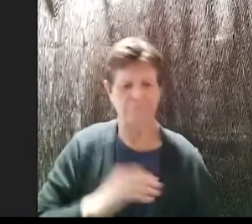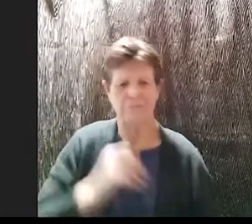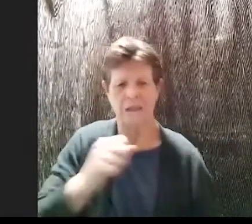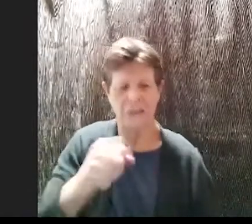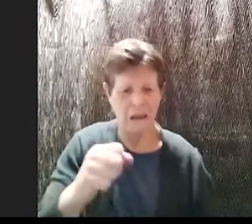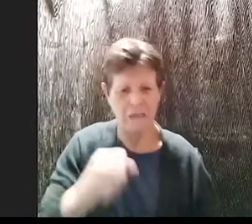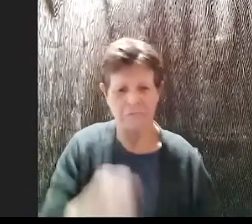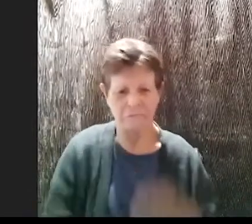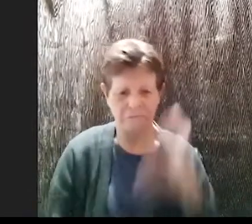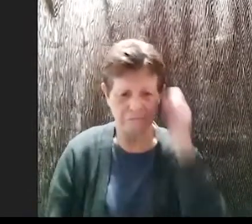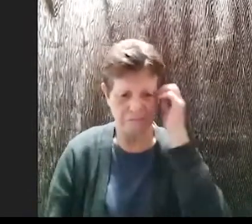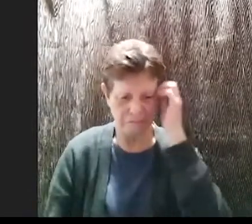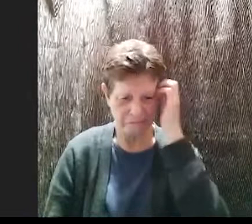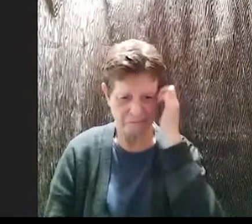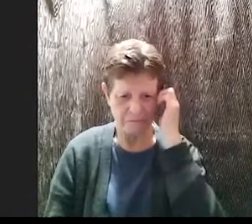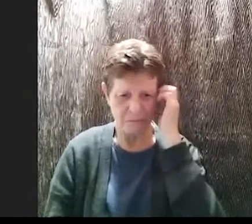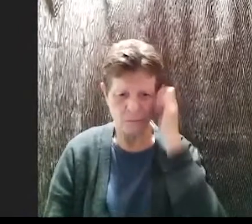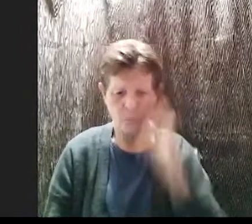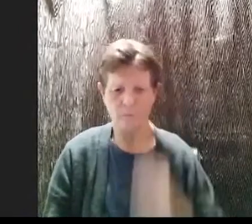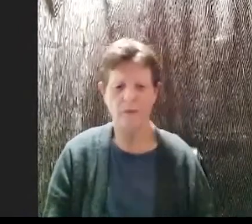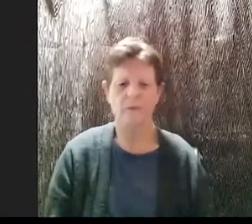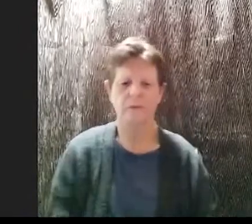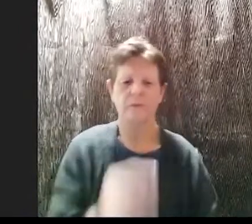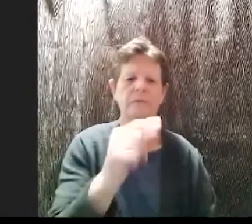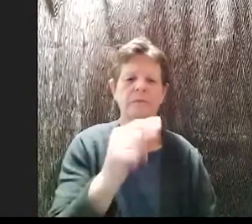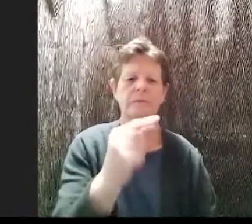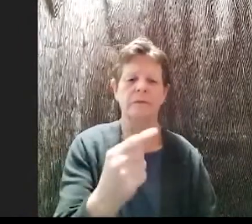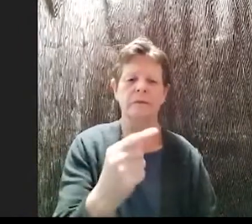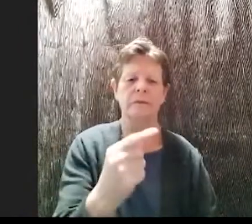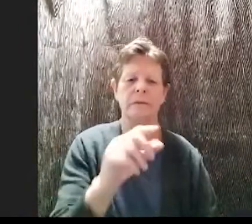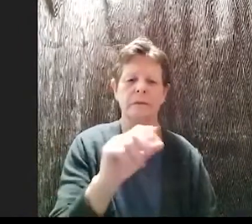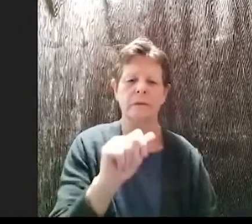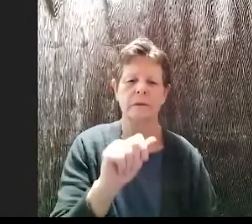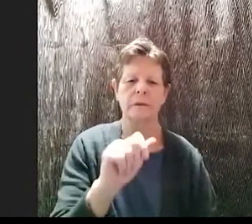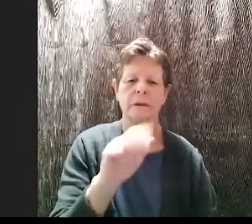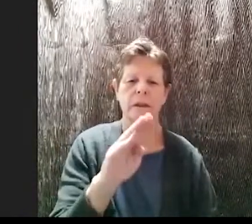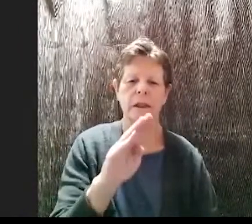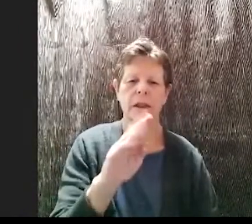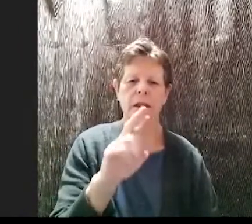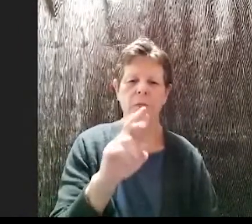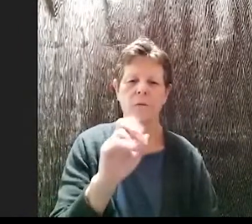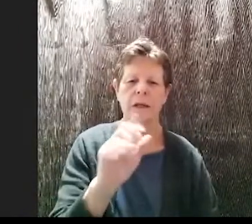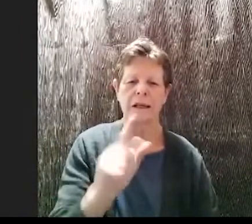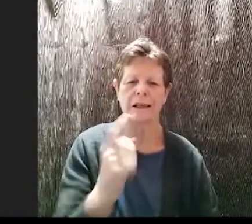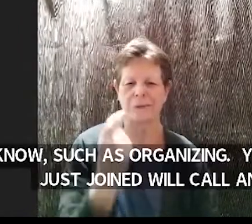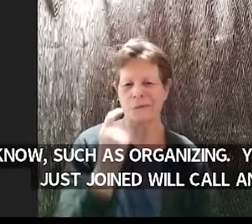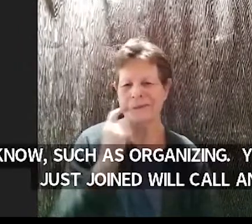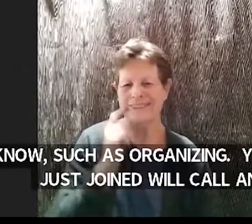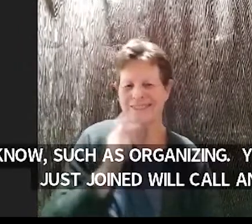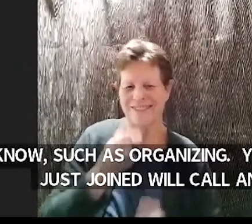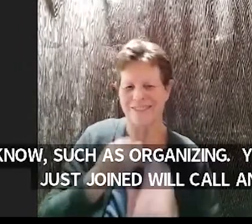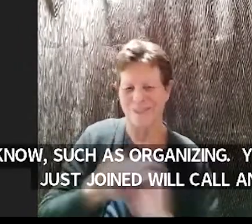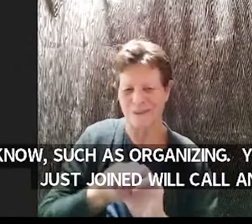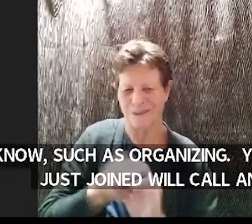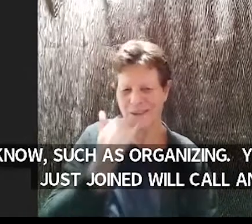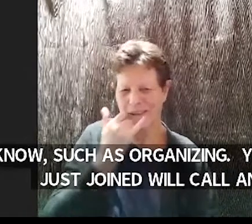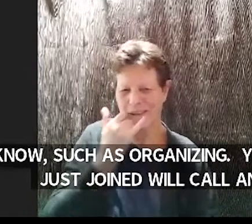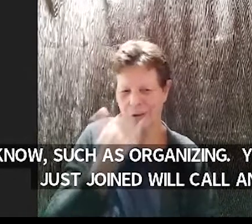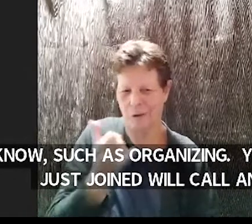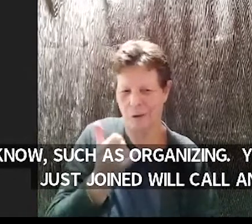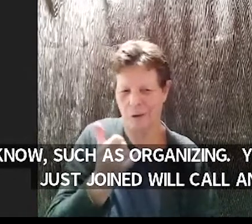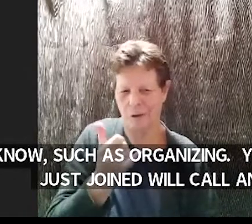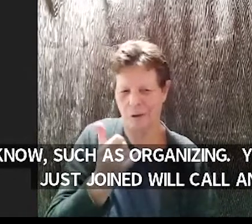yeah um gabrielle just joined the call and i know that she's probably not going to uh to pop on